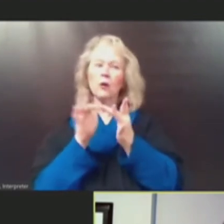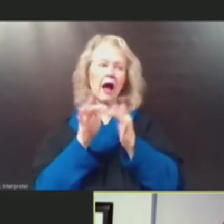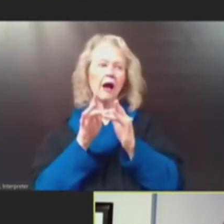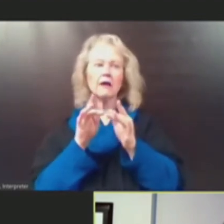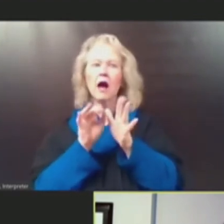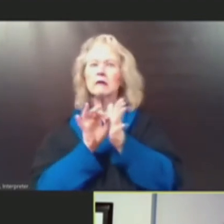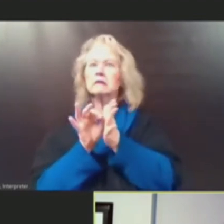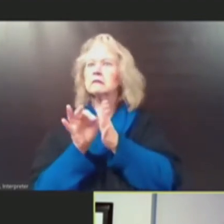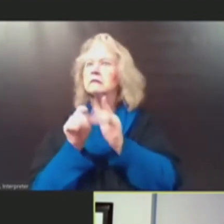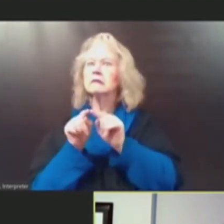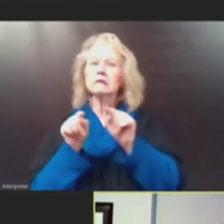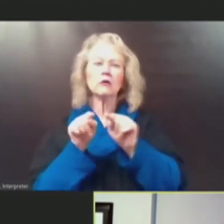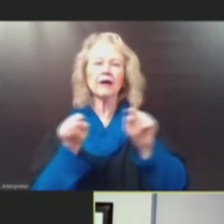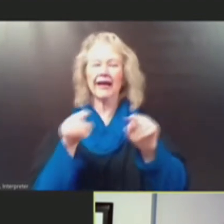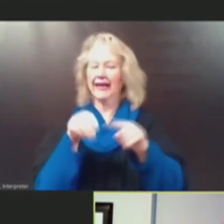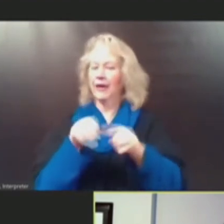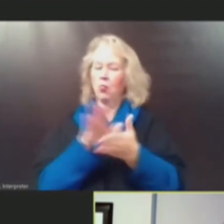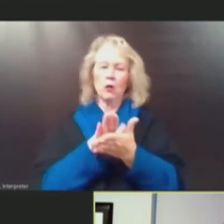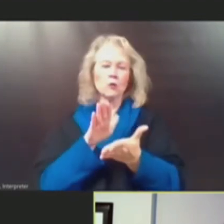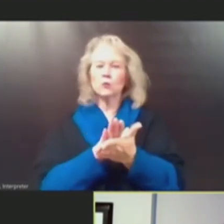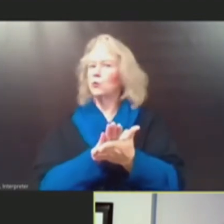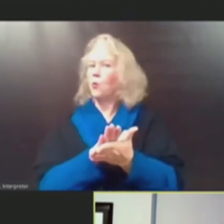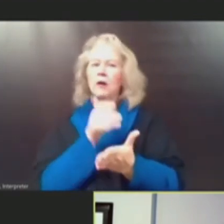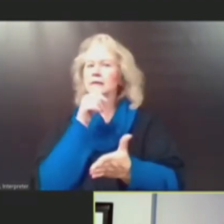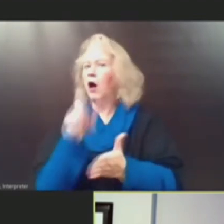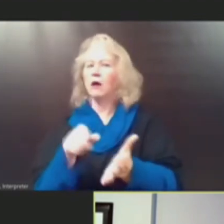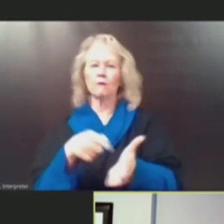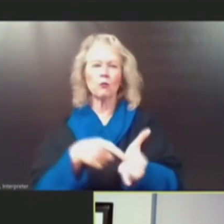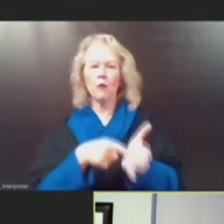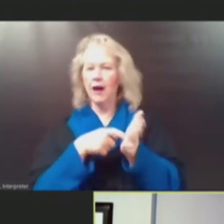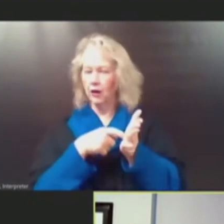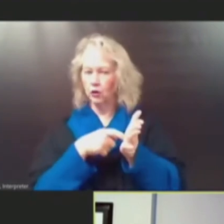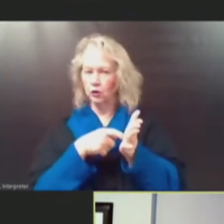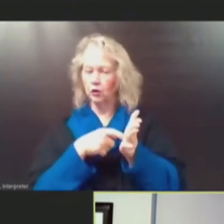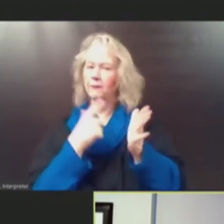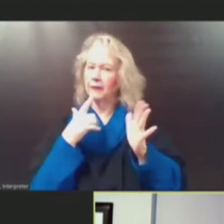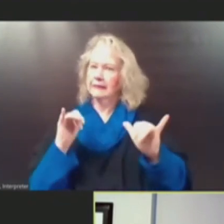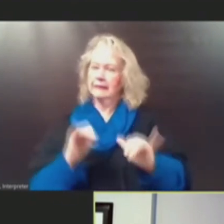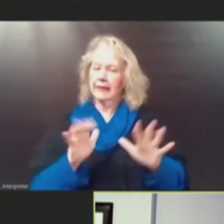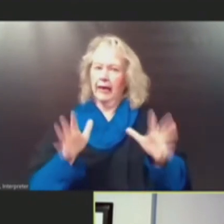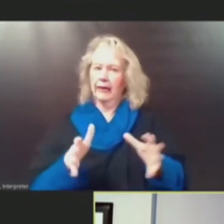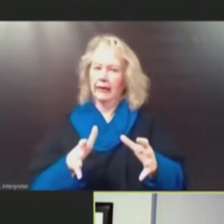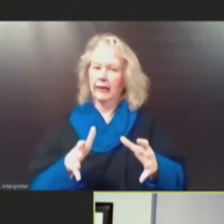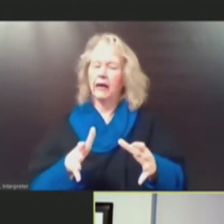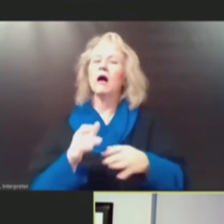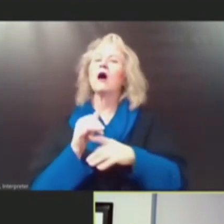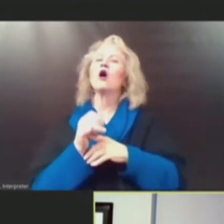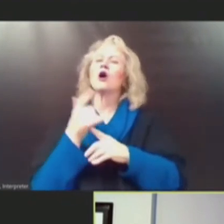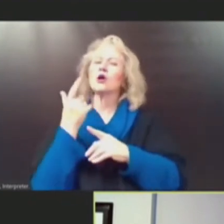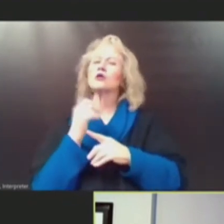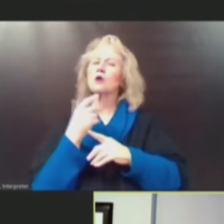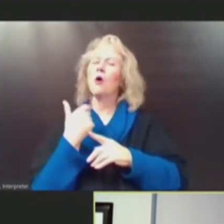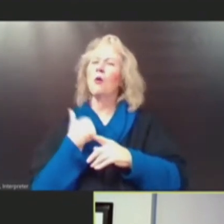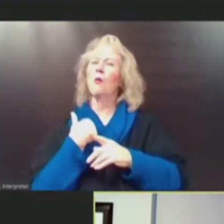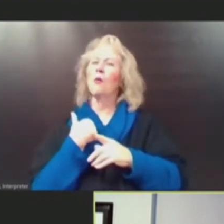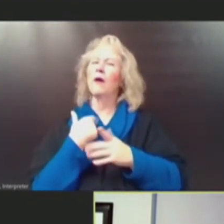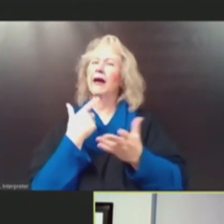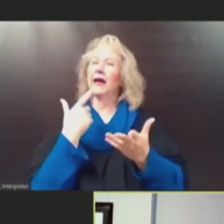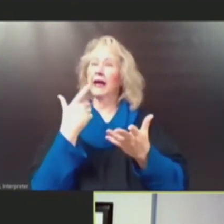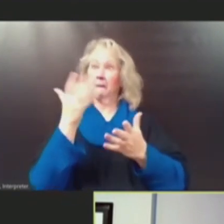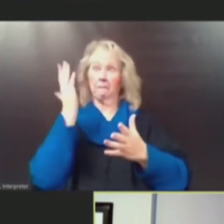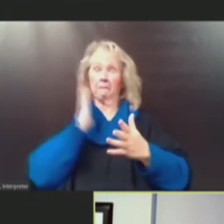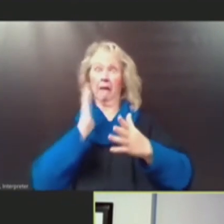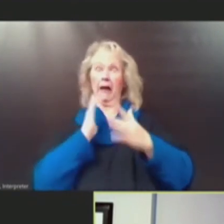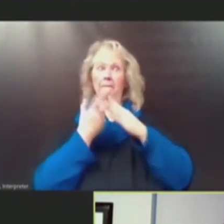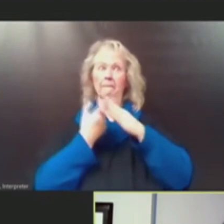the walls of the school. And so we have progressively moved in a direction away from what we started with.